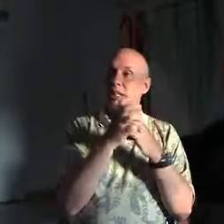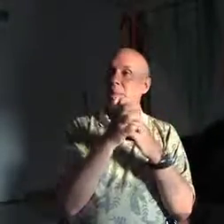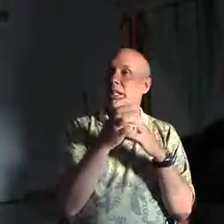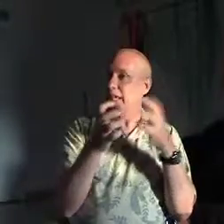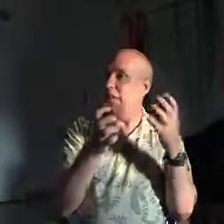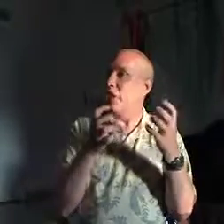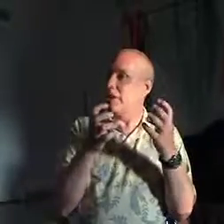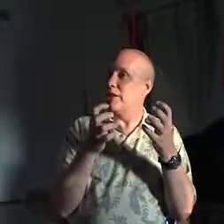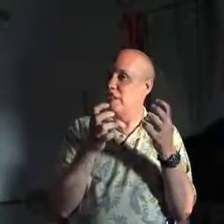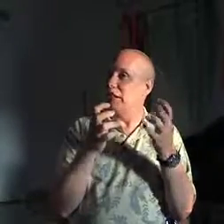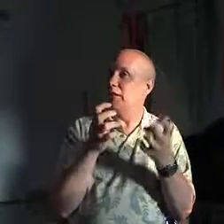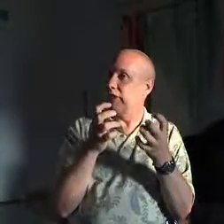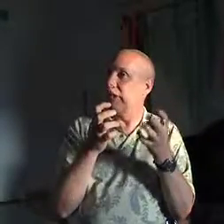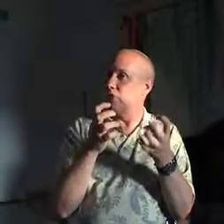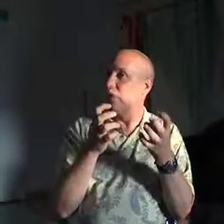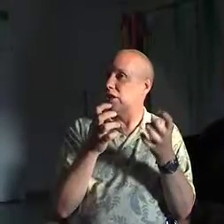But ego is the belief in illusions.